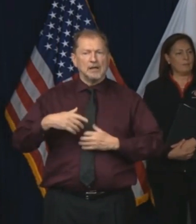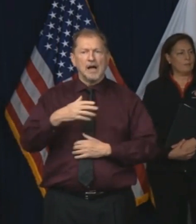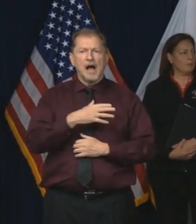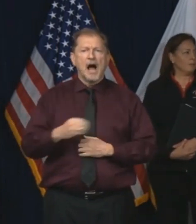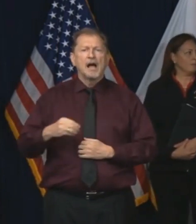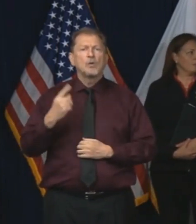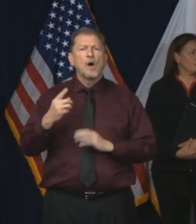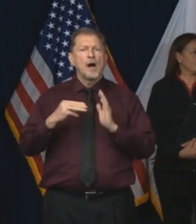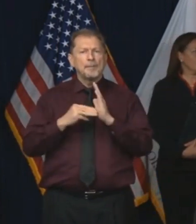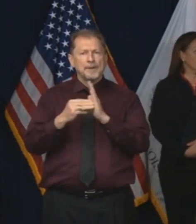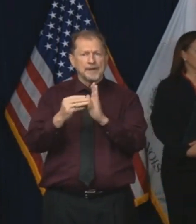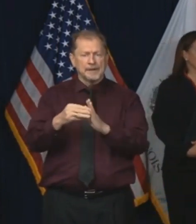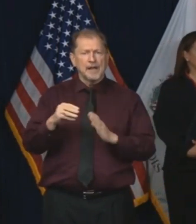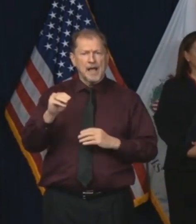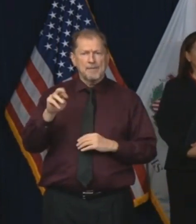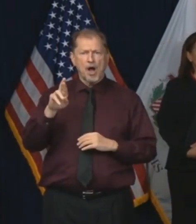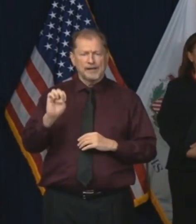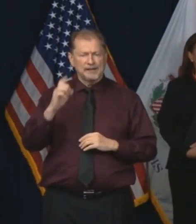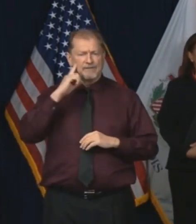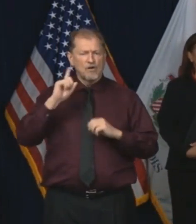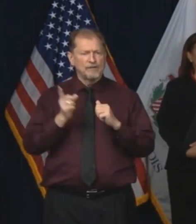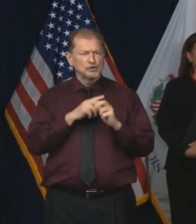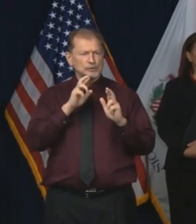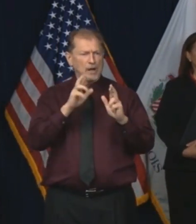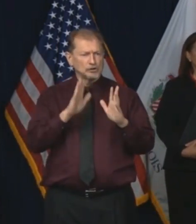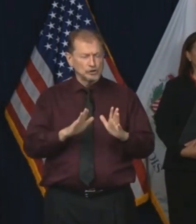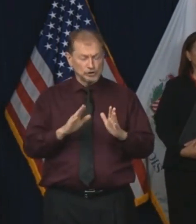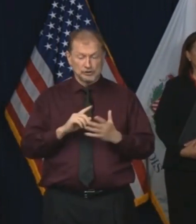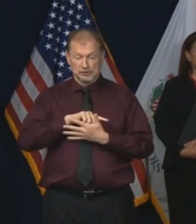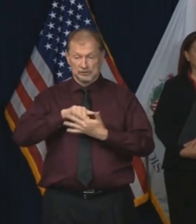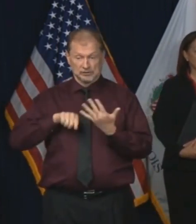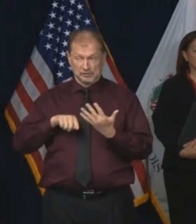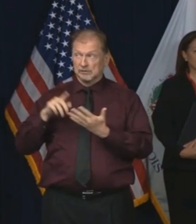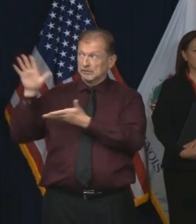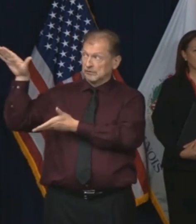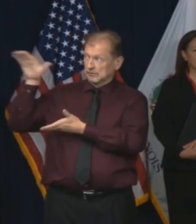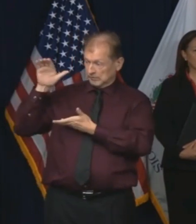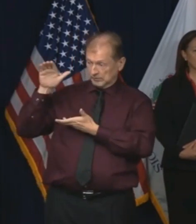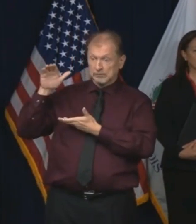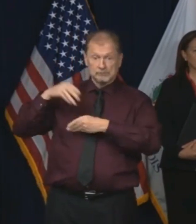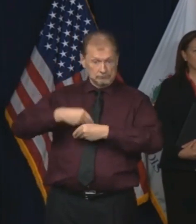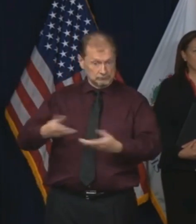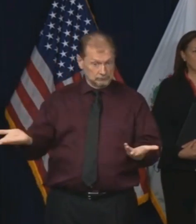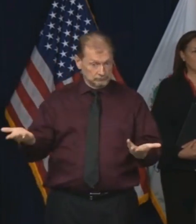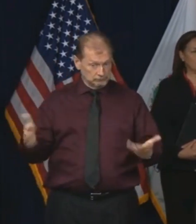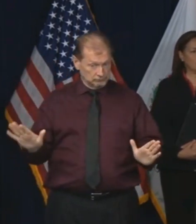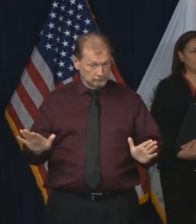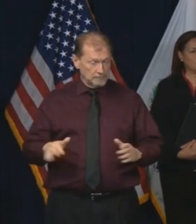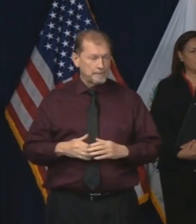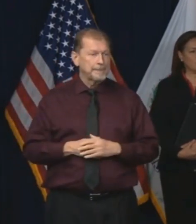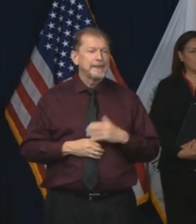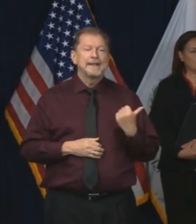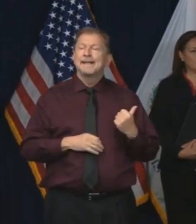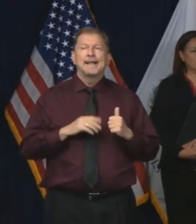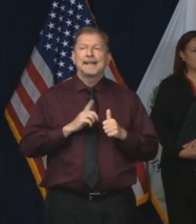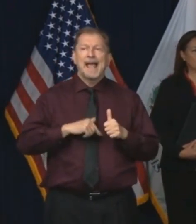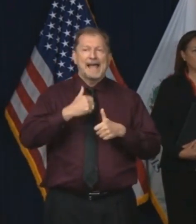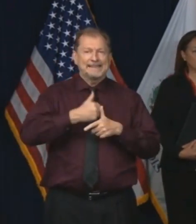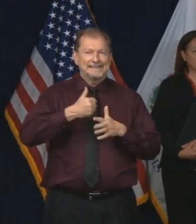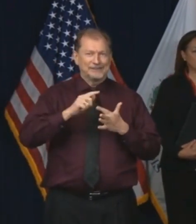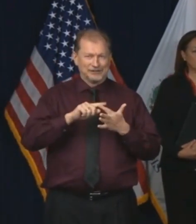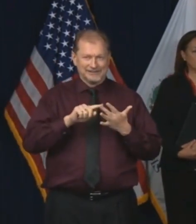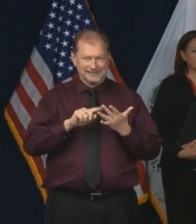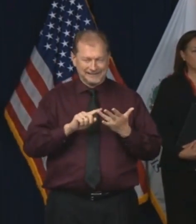for first responders. Is this equipment in use in Illinois? And where do we stand on supply? Well, I can't go through every single one of those